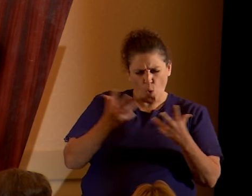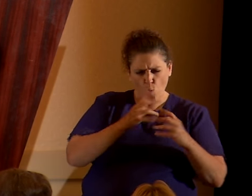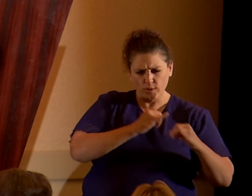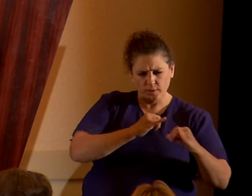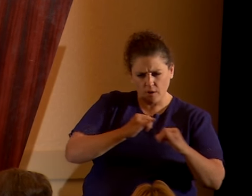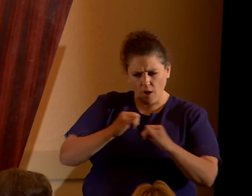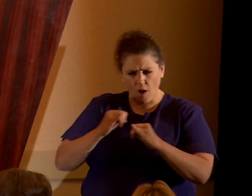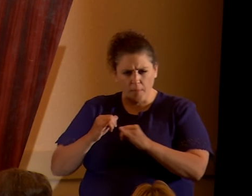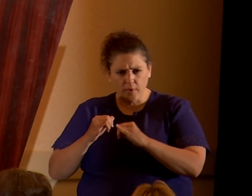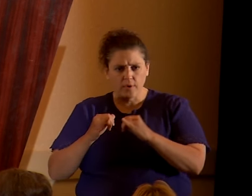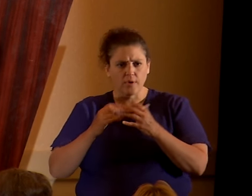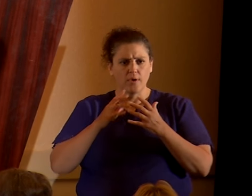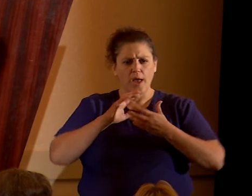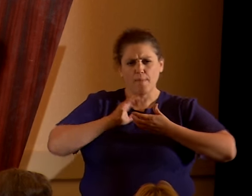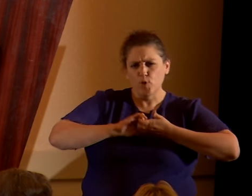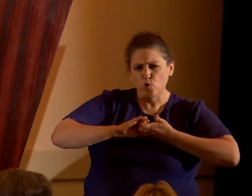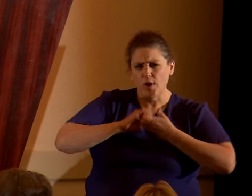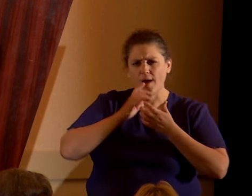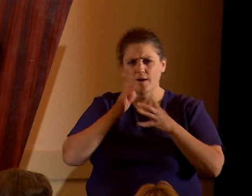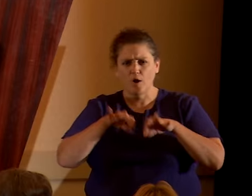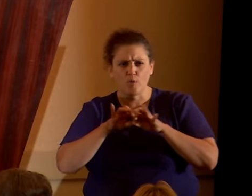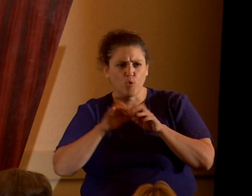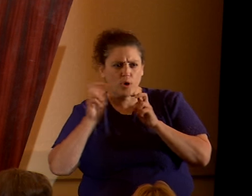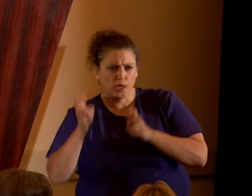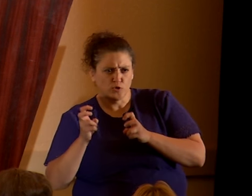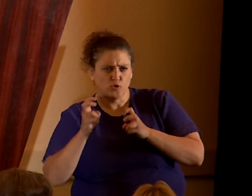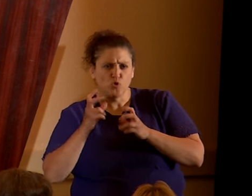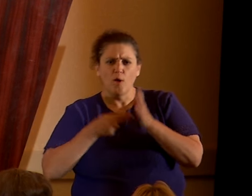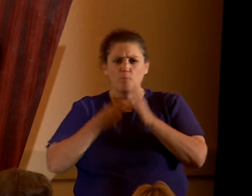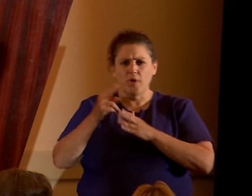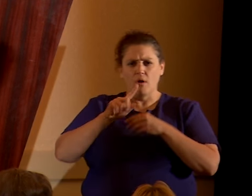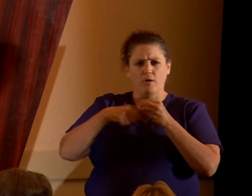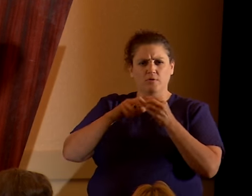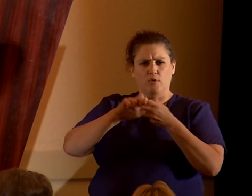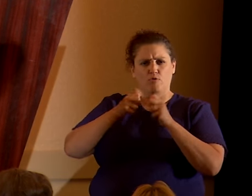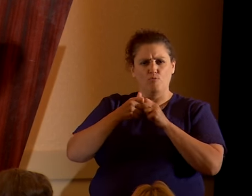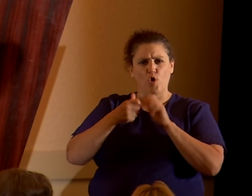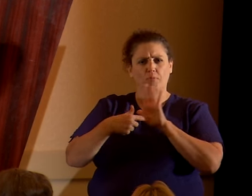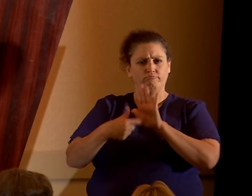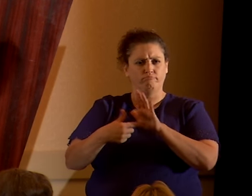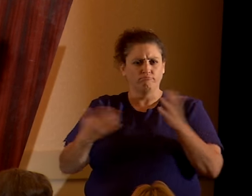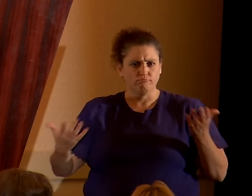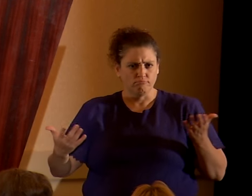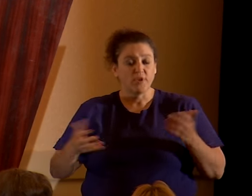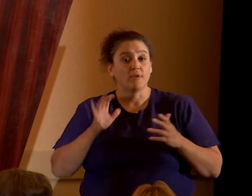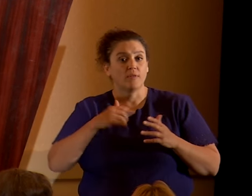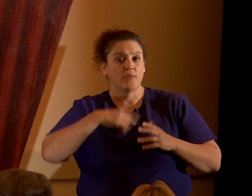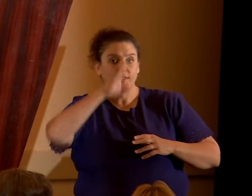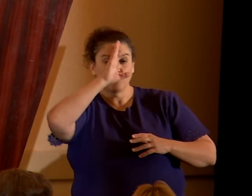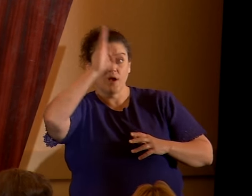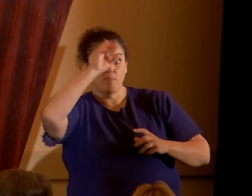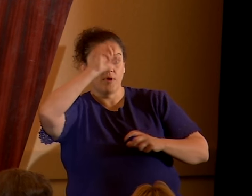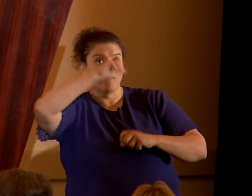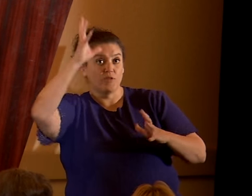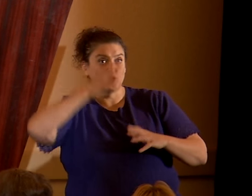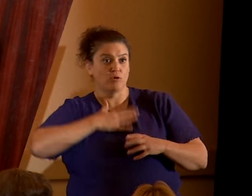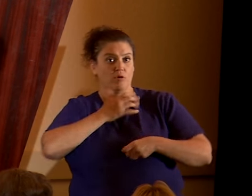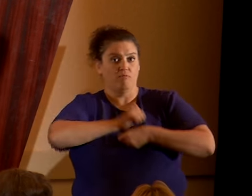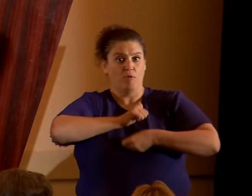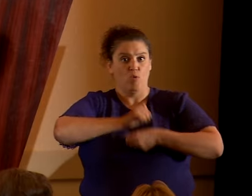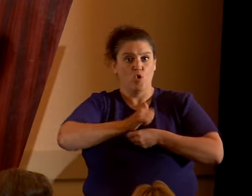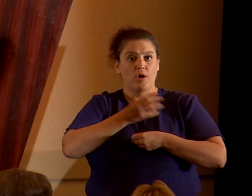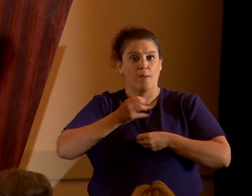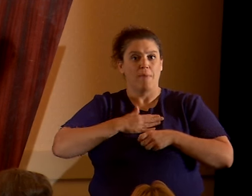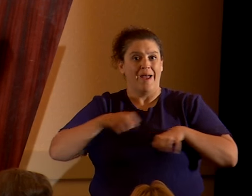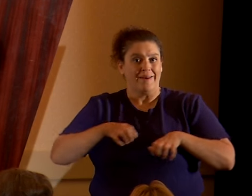major issues and important issues and call a spade a spade. That's my main vision of my work and my activism,